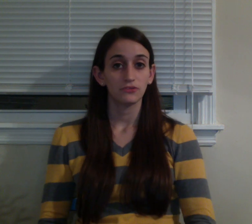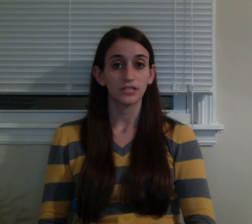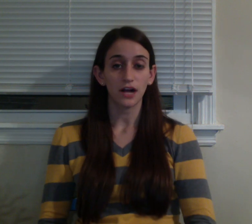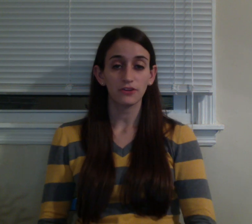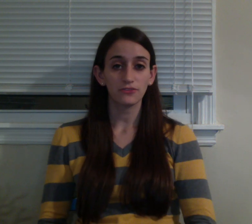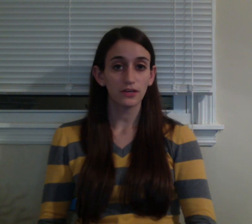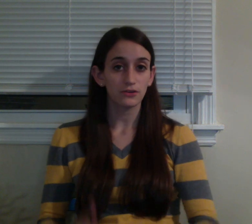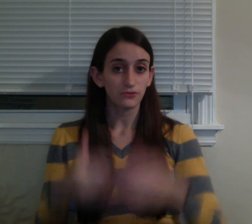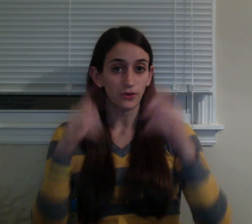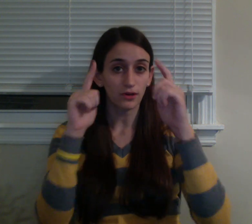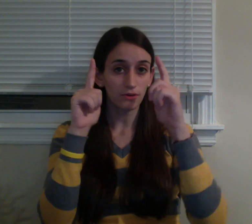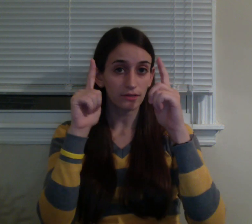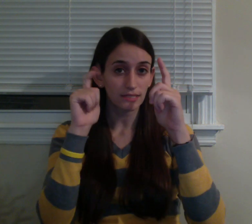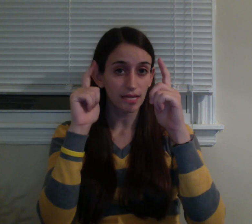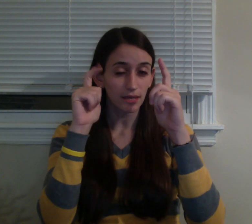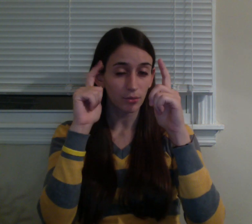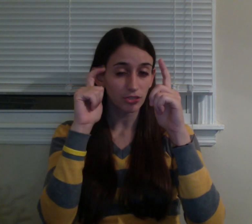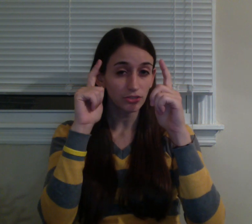Photography, or photo is taking pictures.